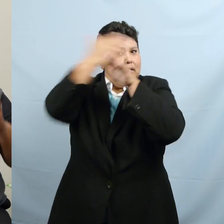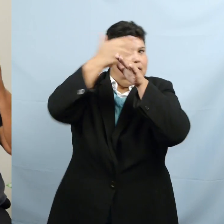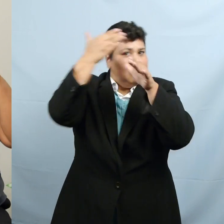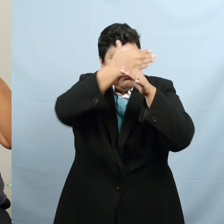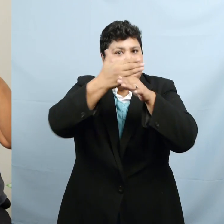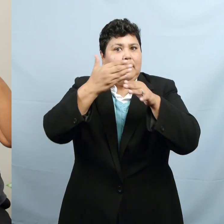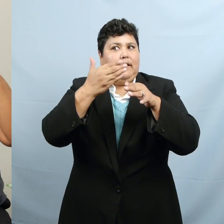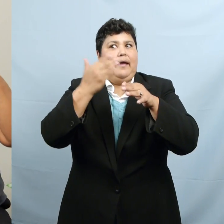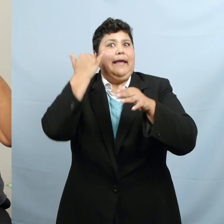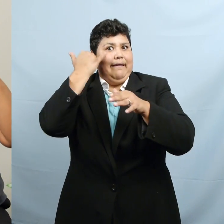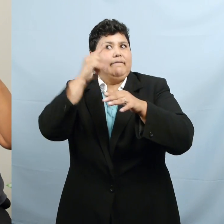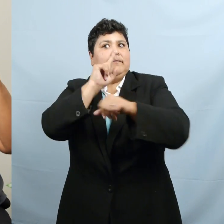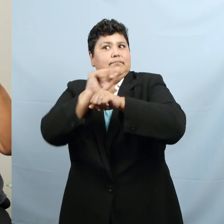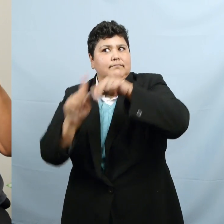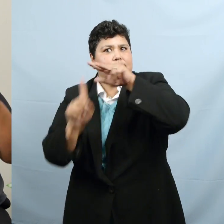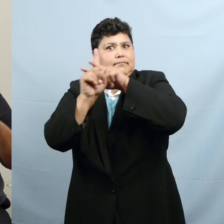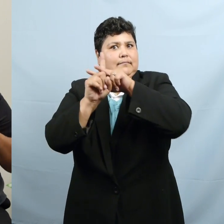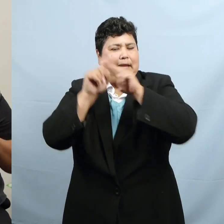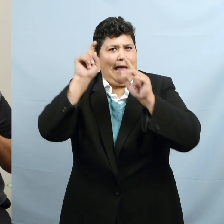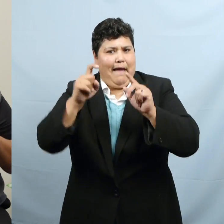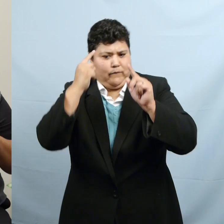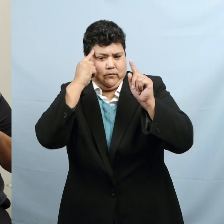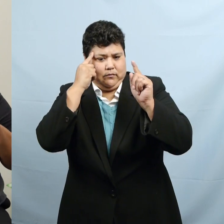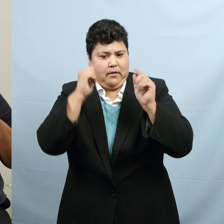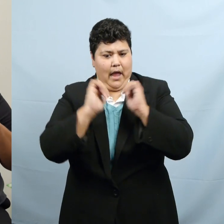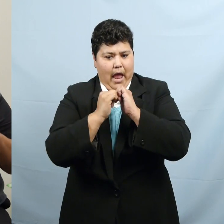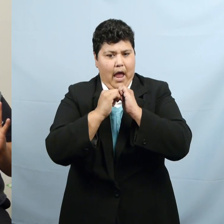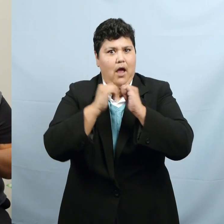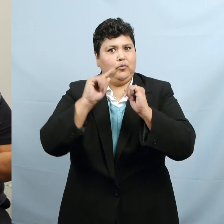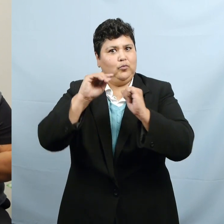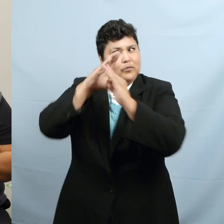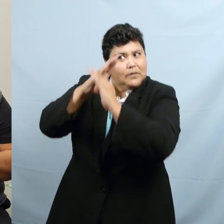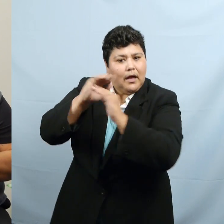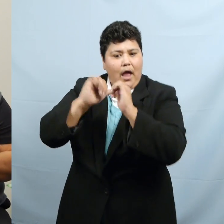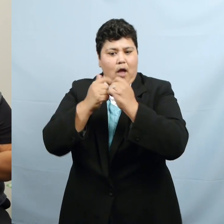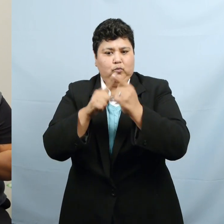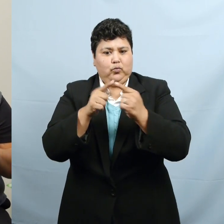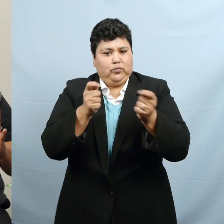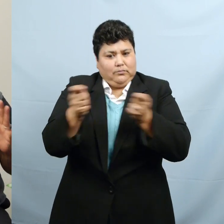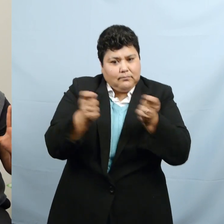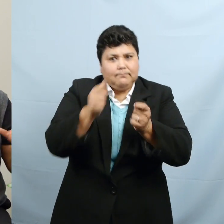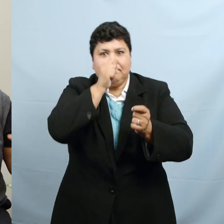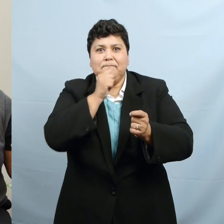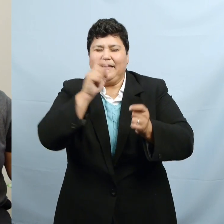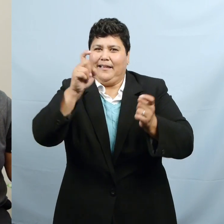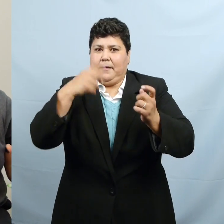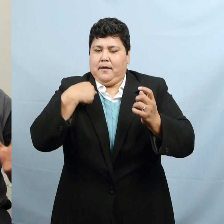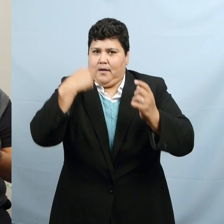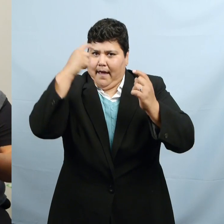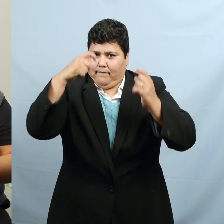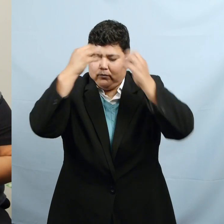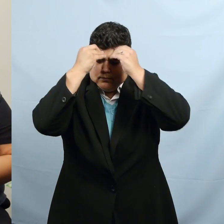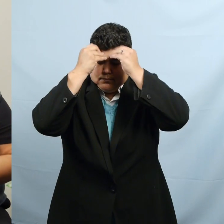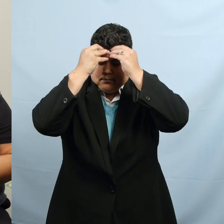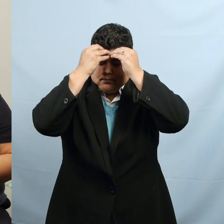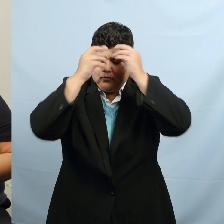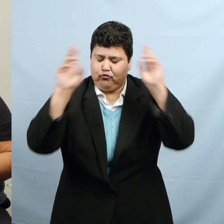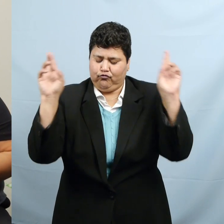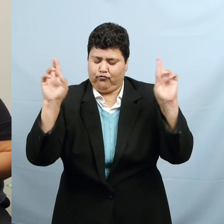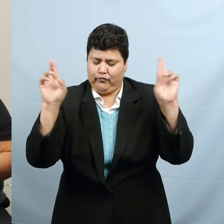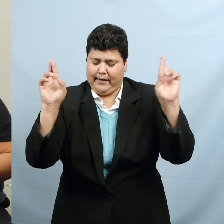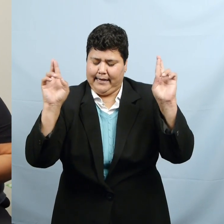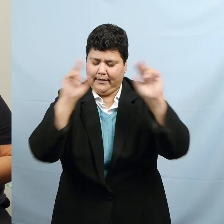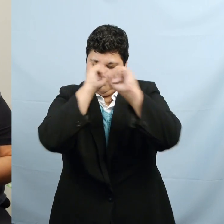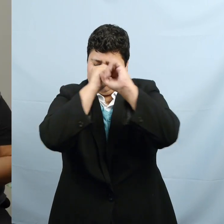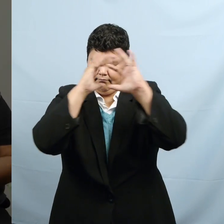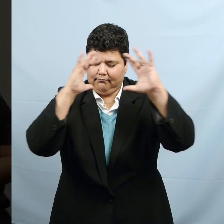you know, getting my set, my head in the zone, so to speak, you you really got to come into it prepared and expecting the unexpected and the expected